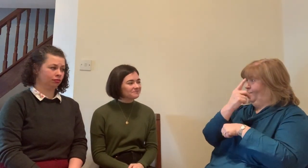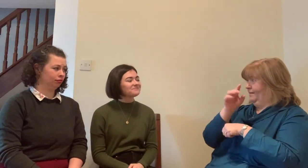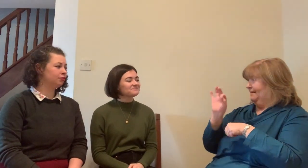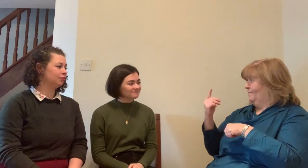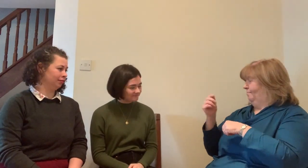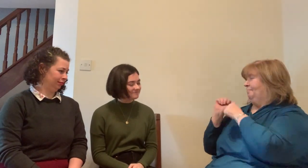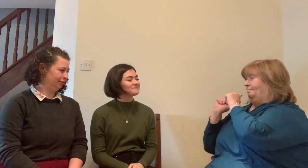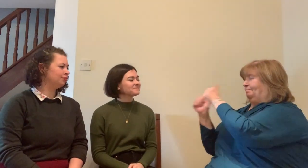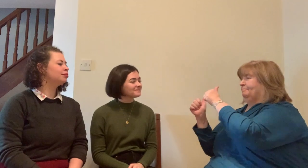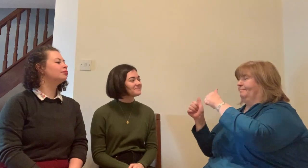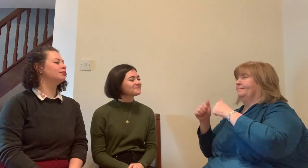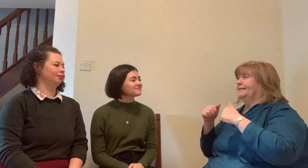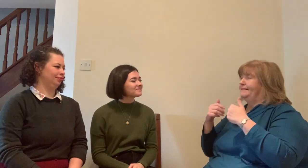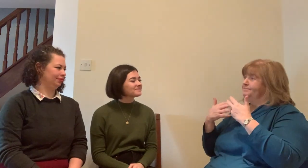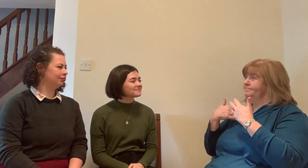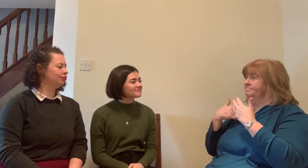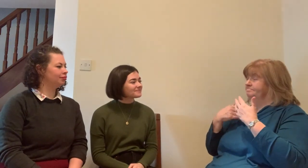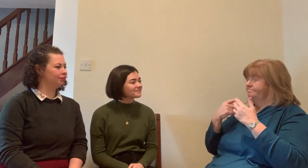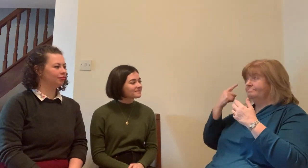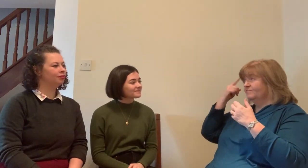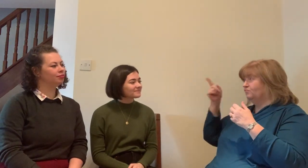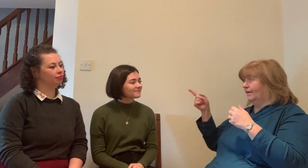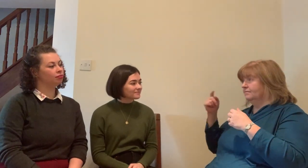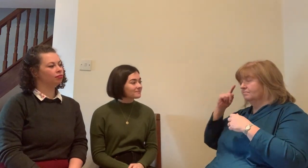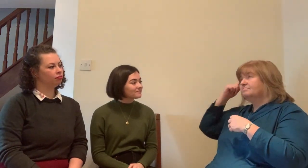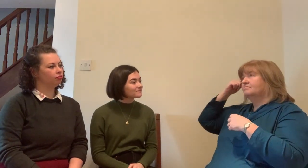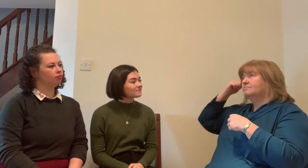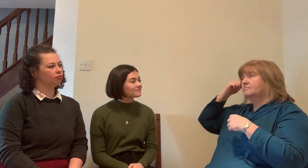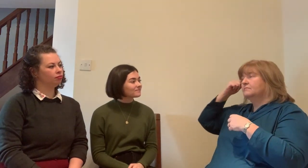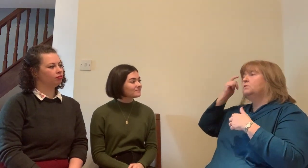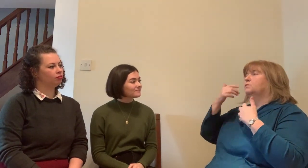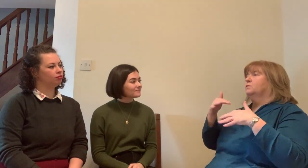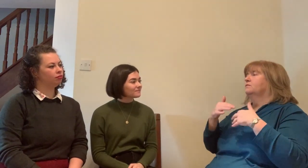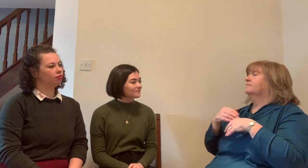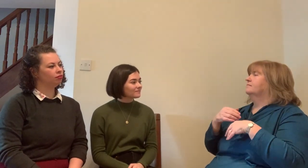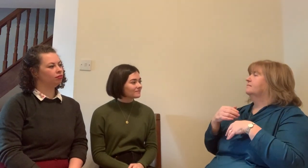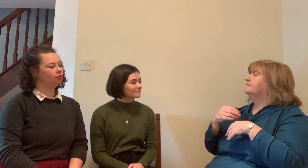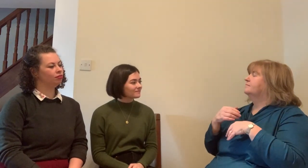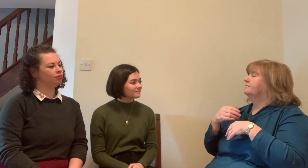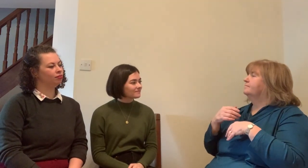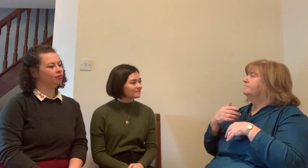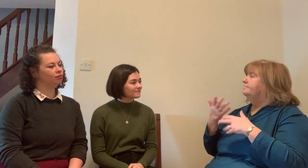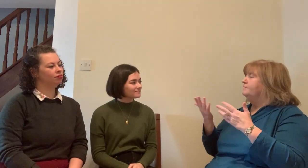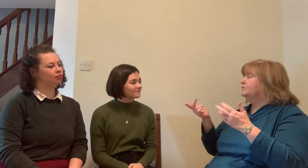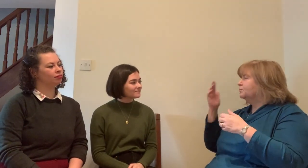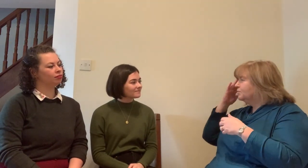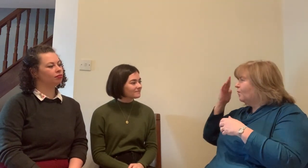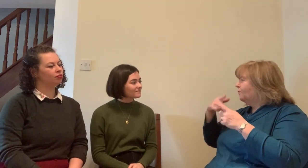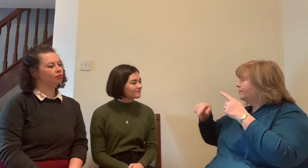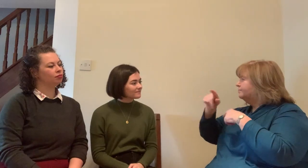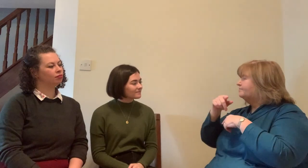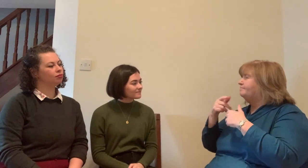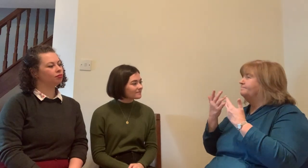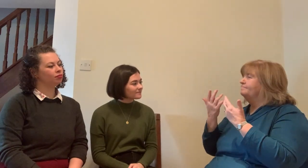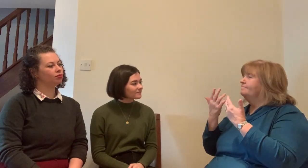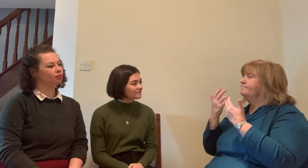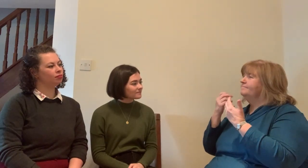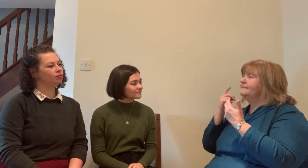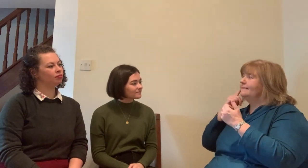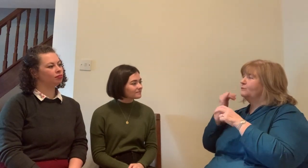quite similar and when asked the question to this deaf individual about their time in school you could see they wanted to respond and they were using the sign